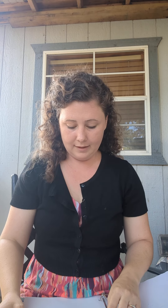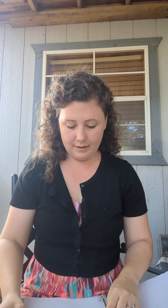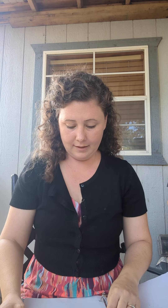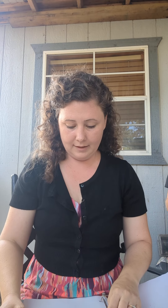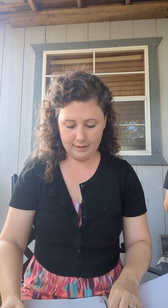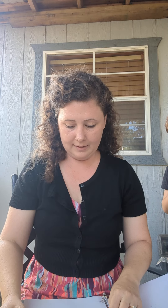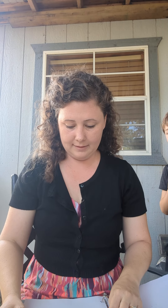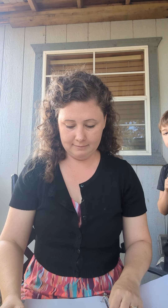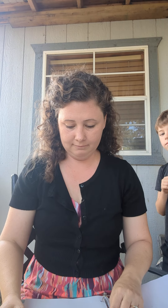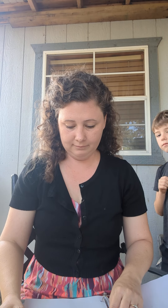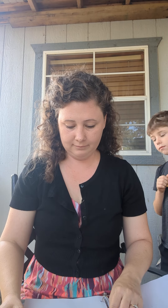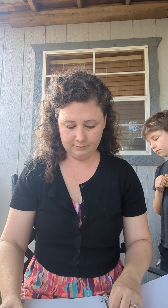Yeah.